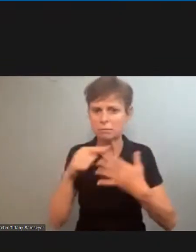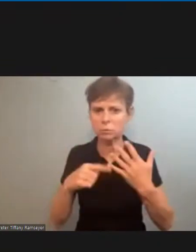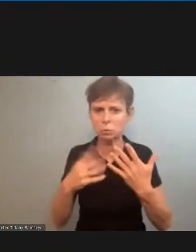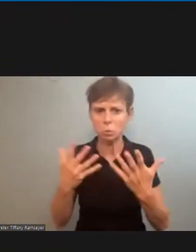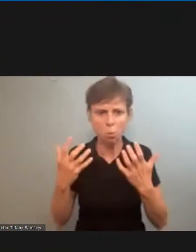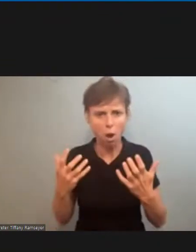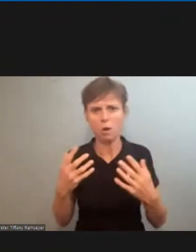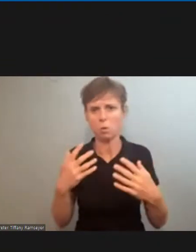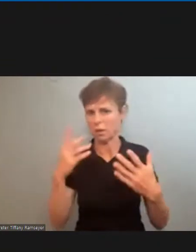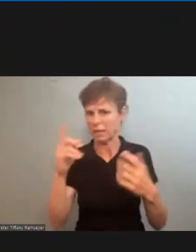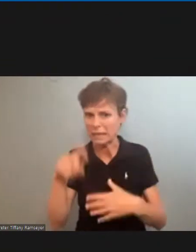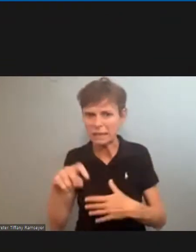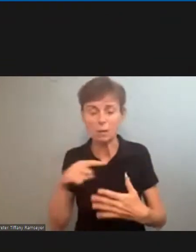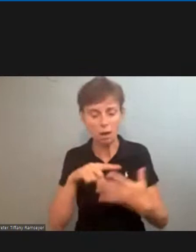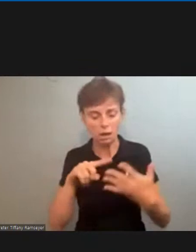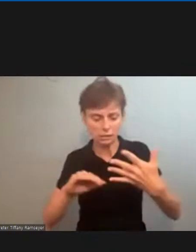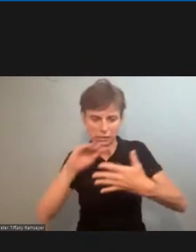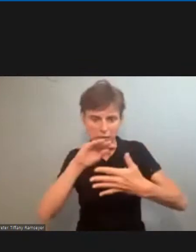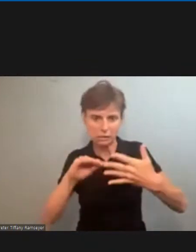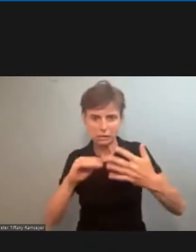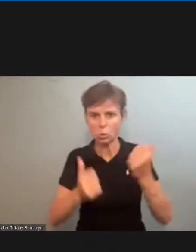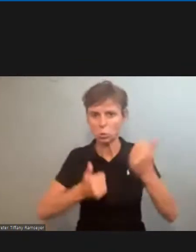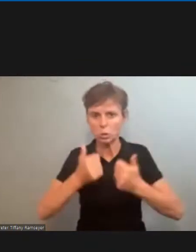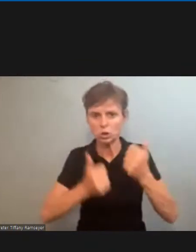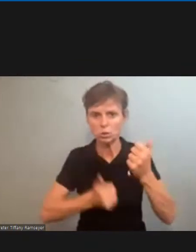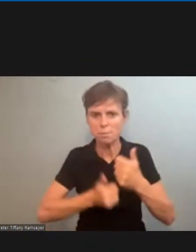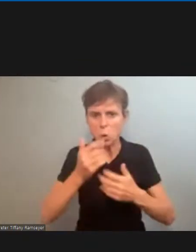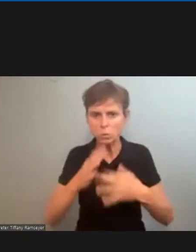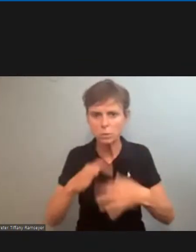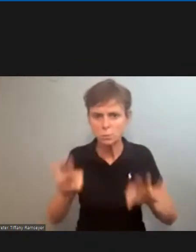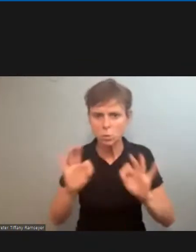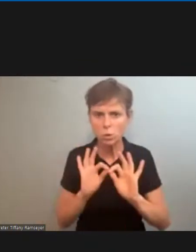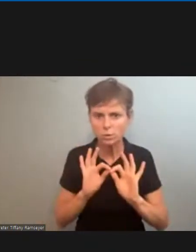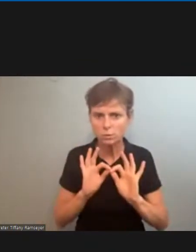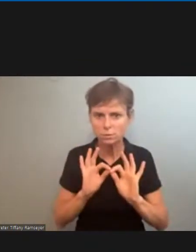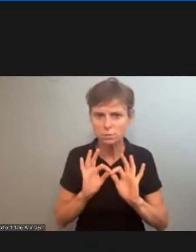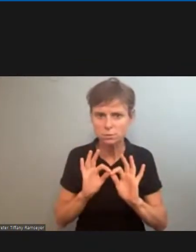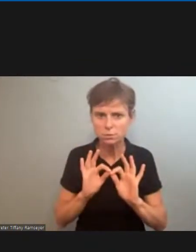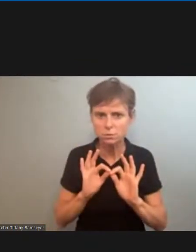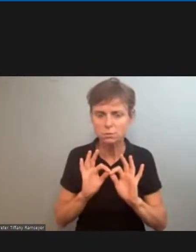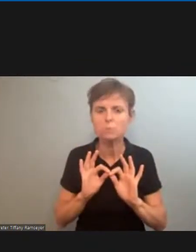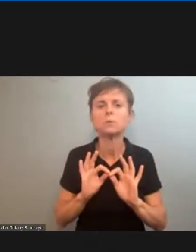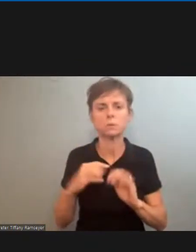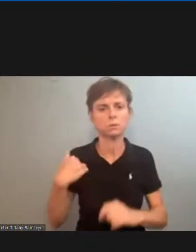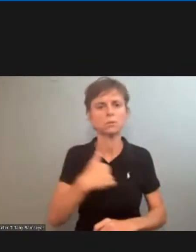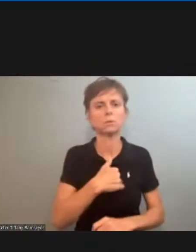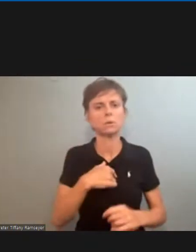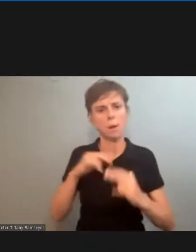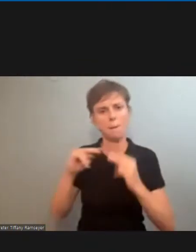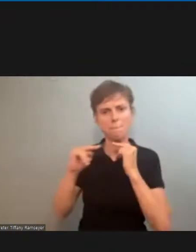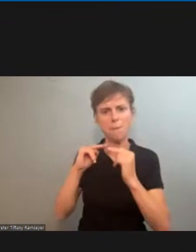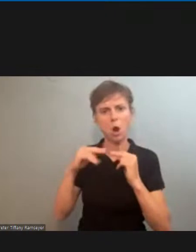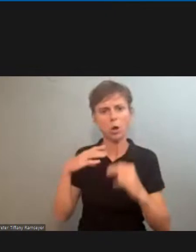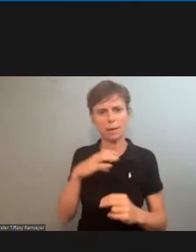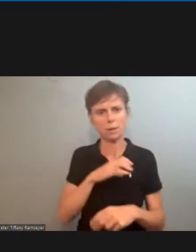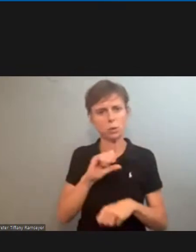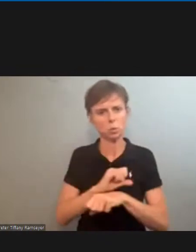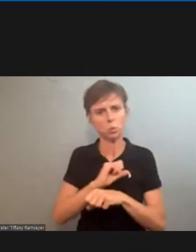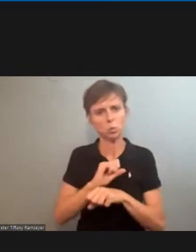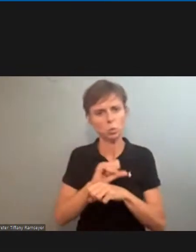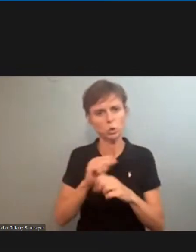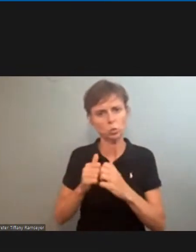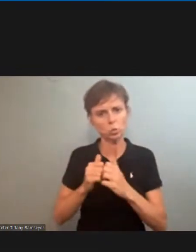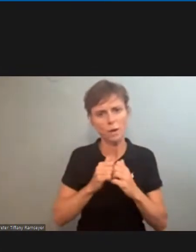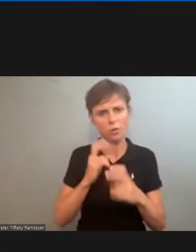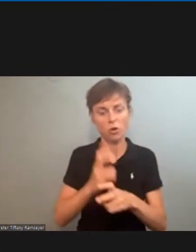to decide what's most important working together hard as a bargaining committee and by the way i felt to mention the beginning